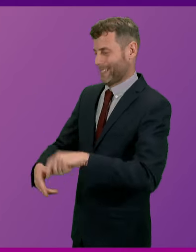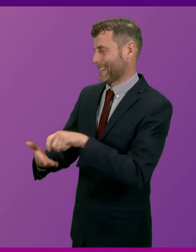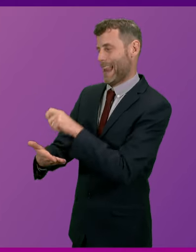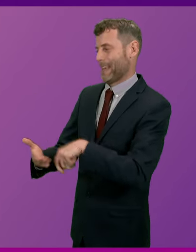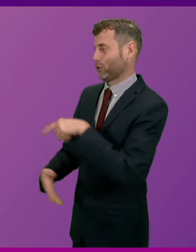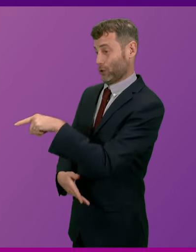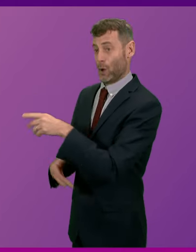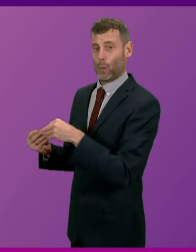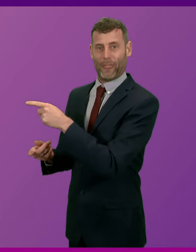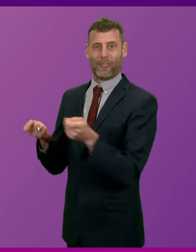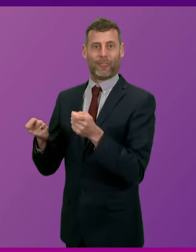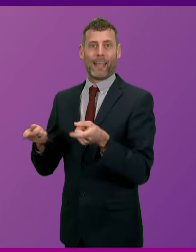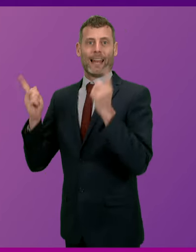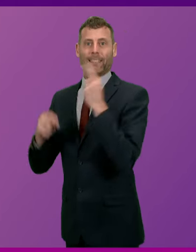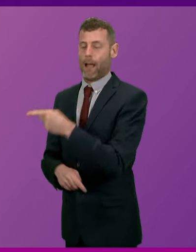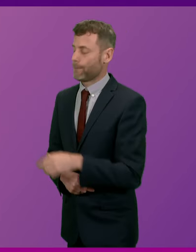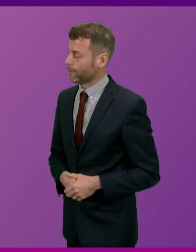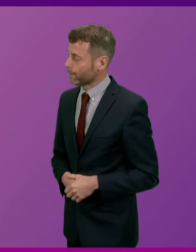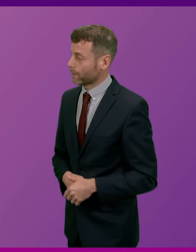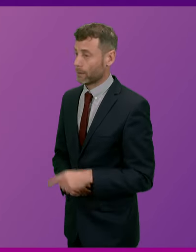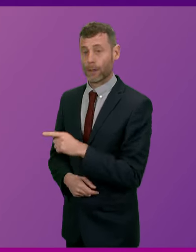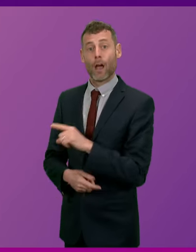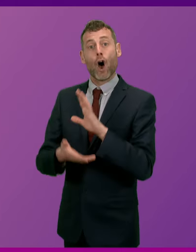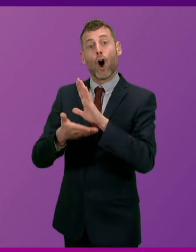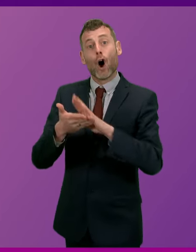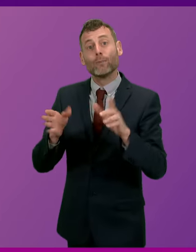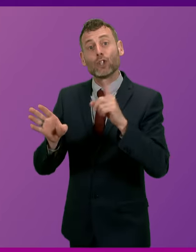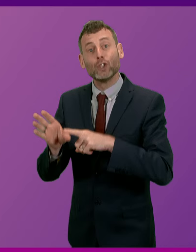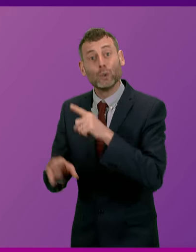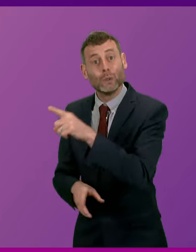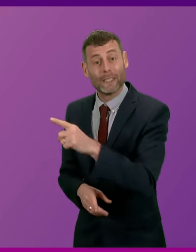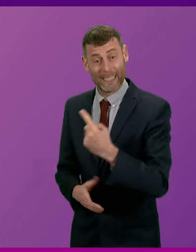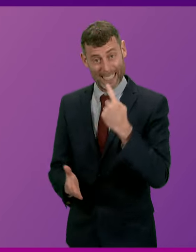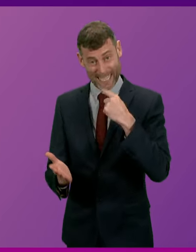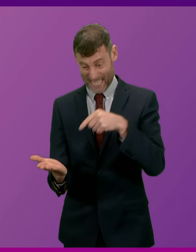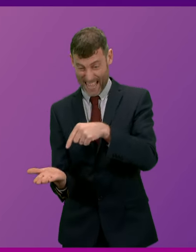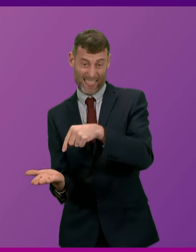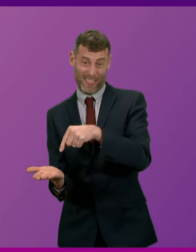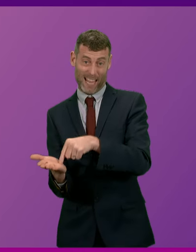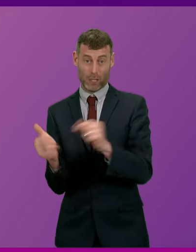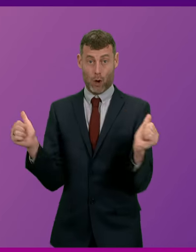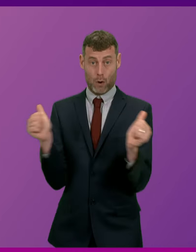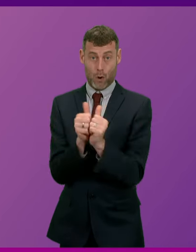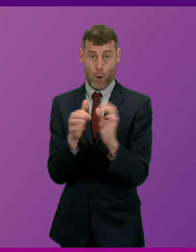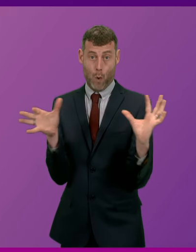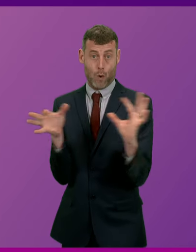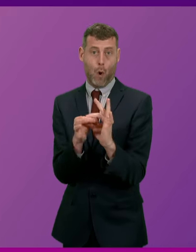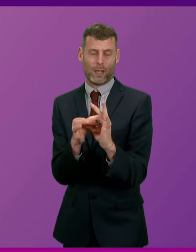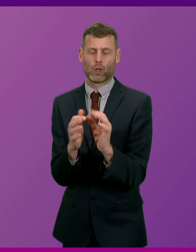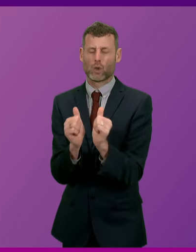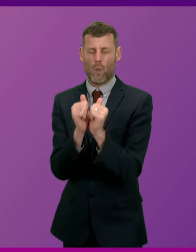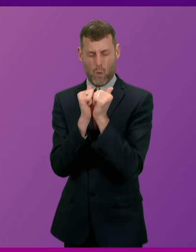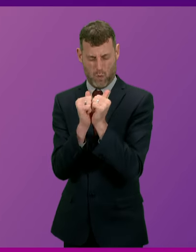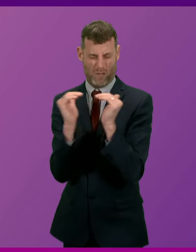Douglas Ross. Hamza Youssef described this as a coalition that was worth